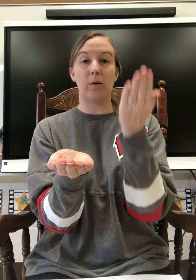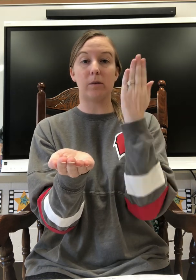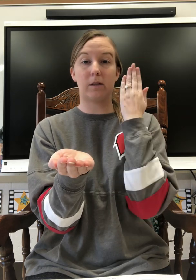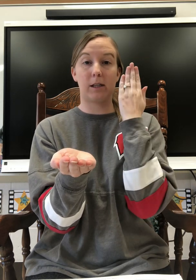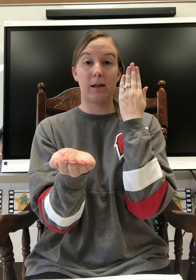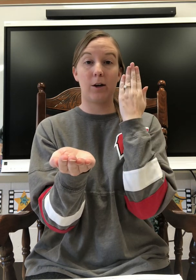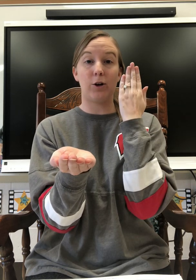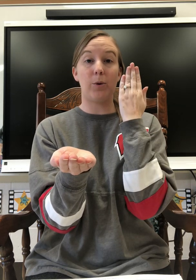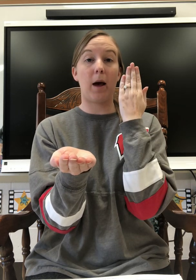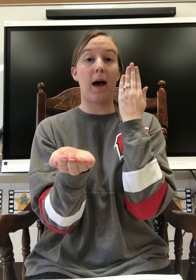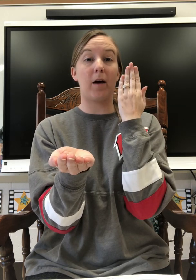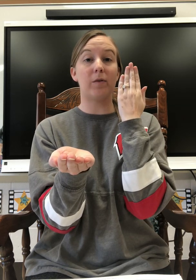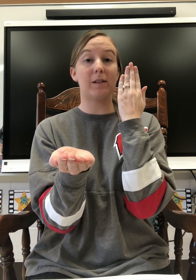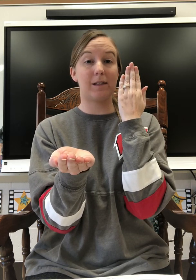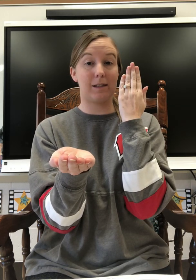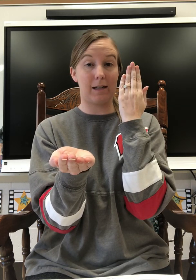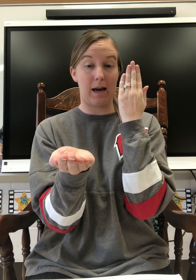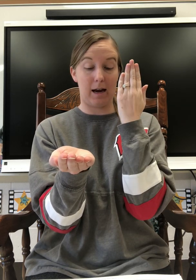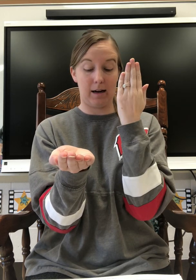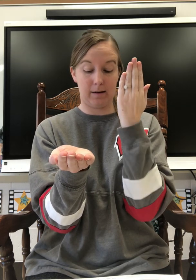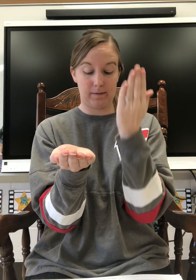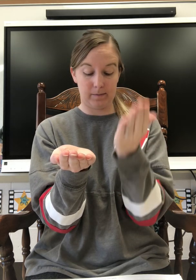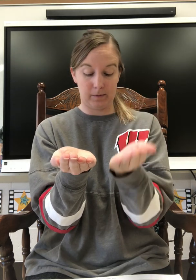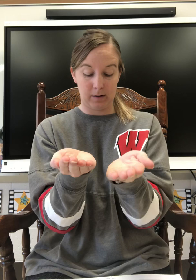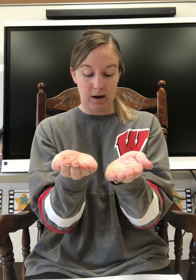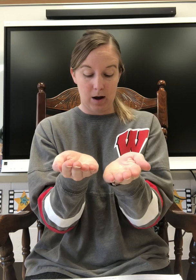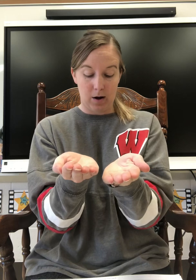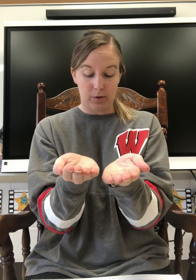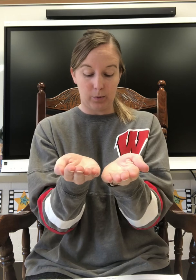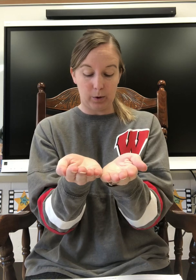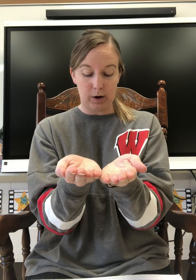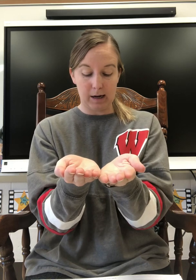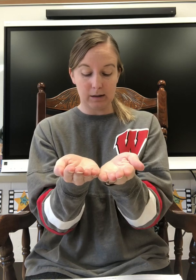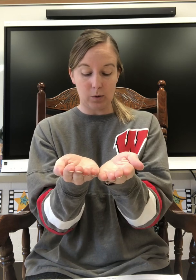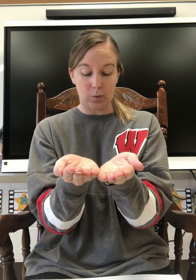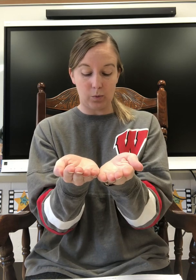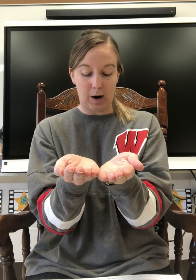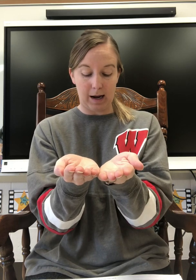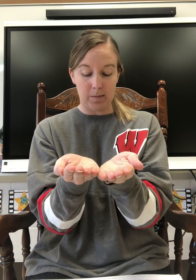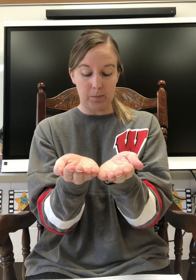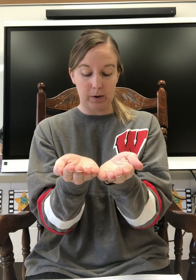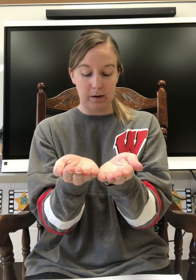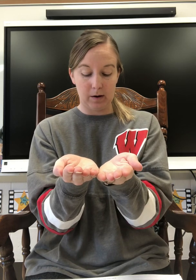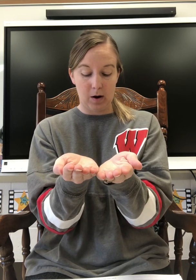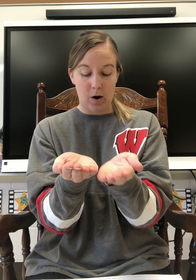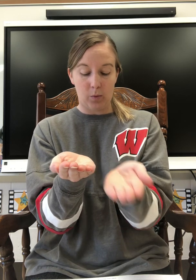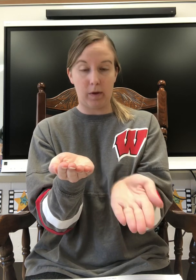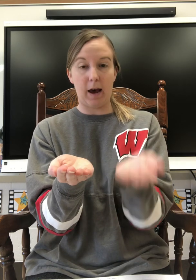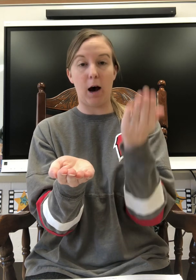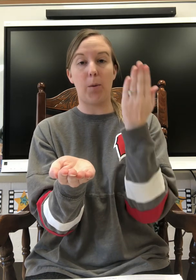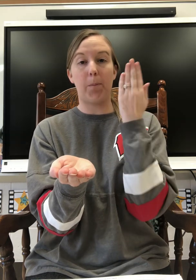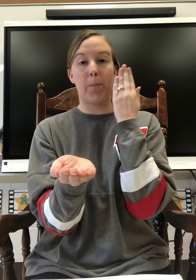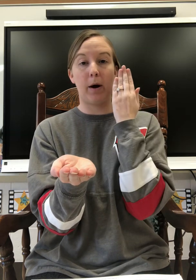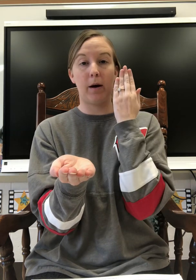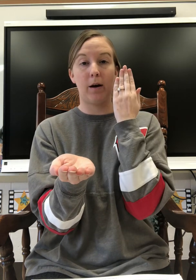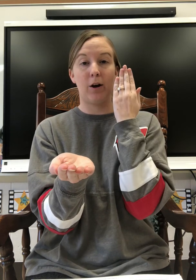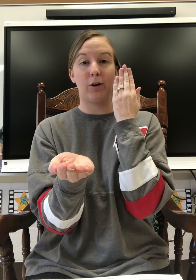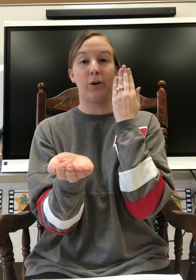t, you have stay. The word is ramp. Without p, you